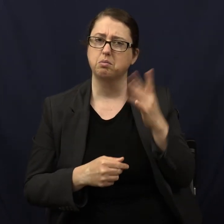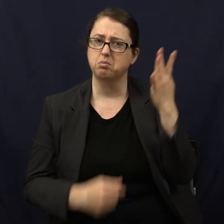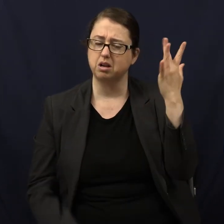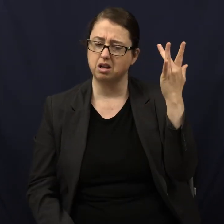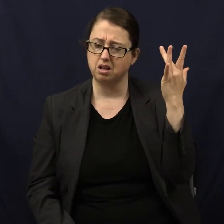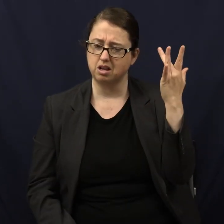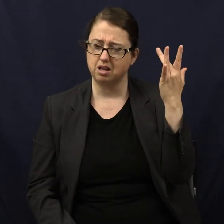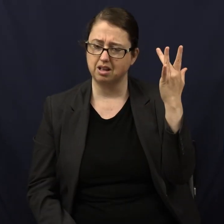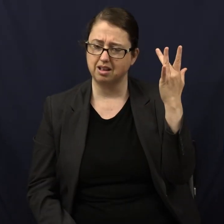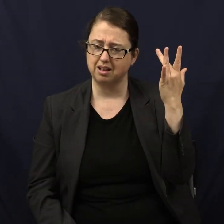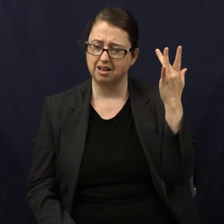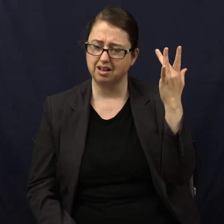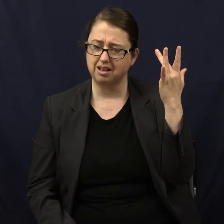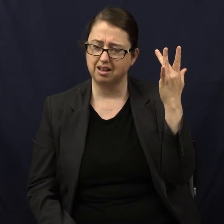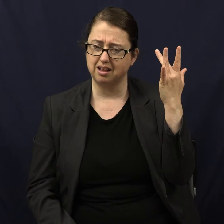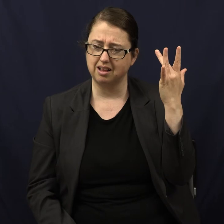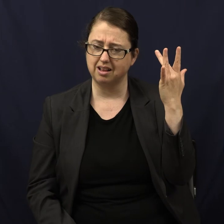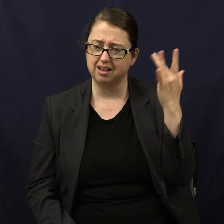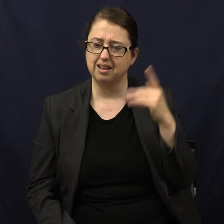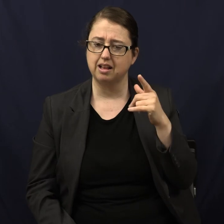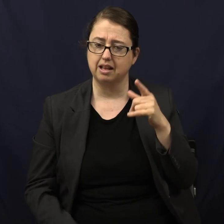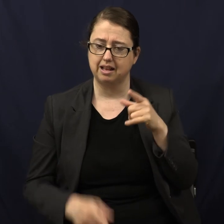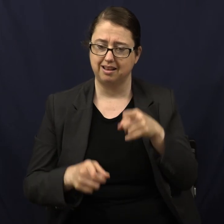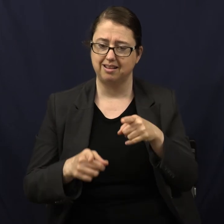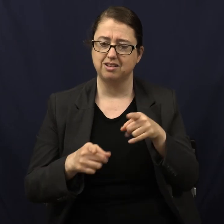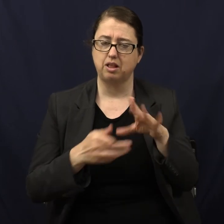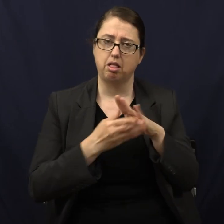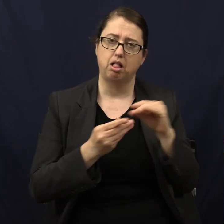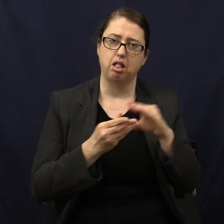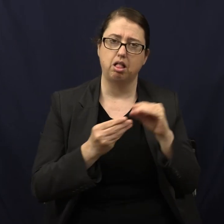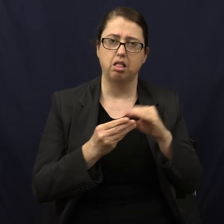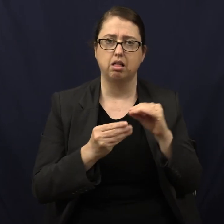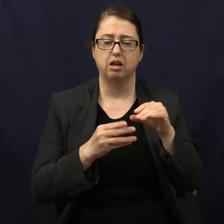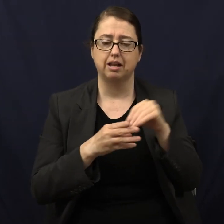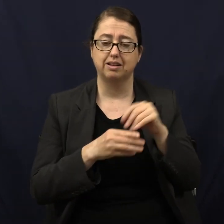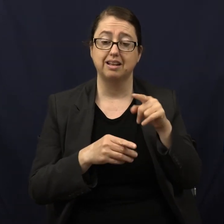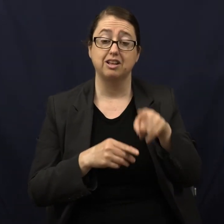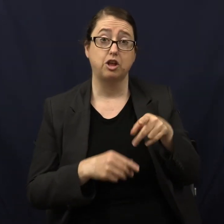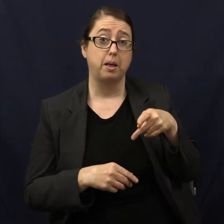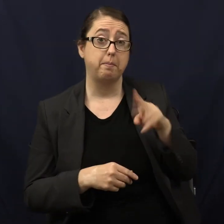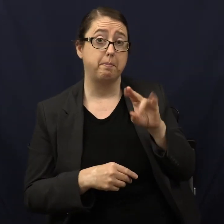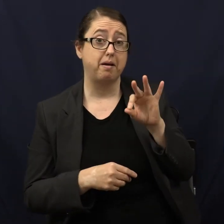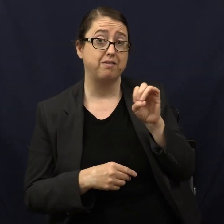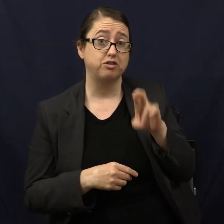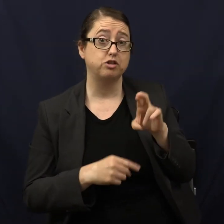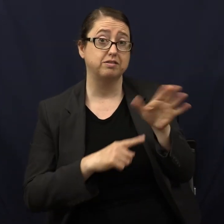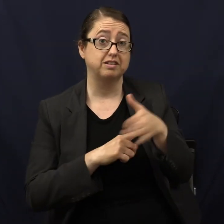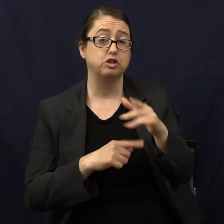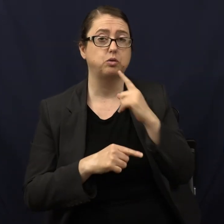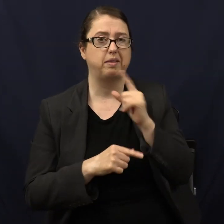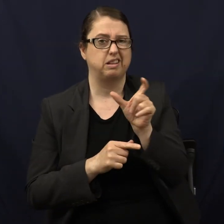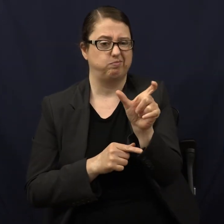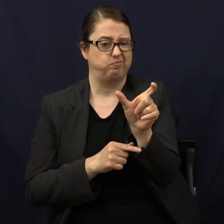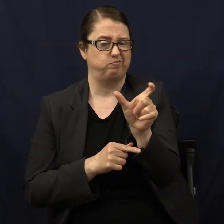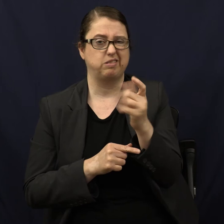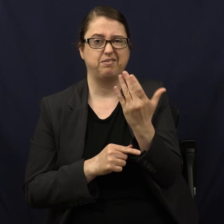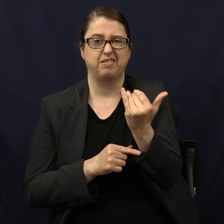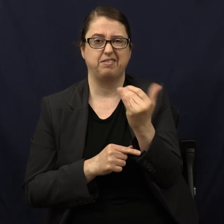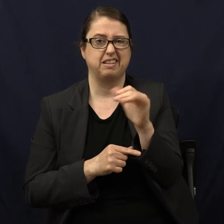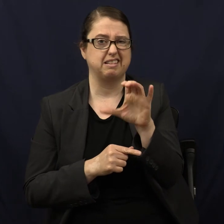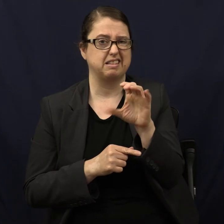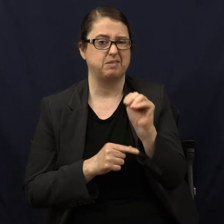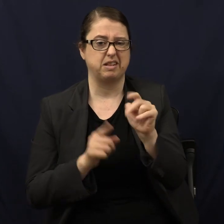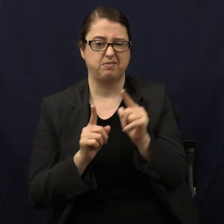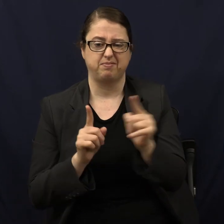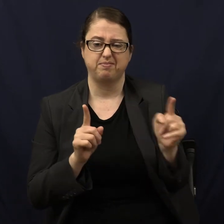why? In his head, a plan of mathematical perfection. This pufferfish is only 15 centimeters long. He creates